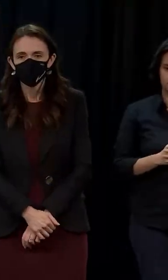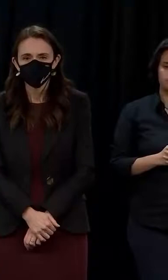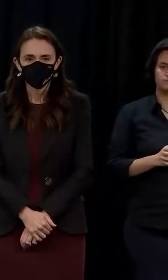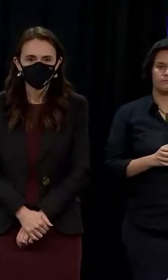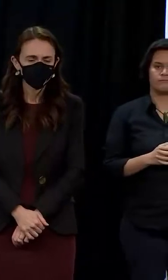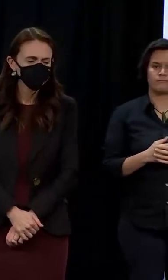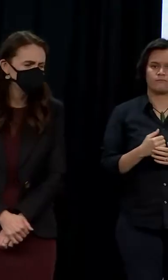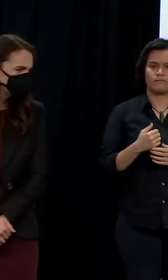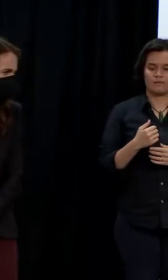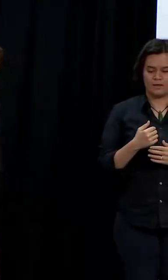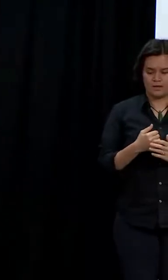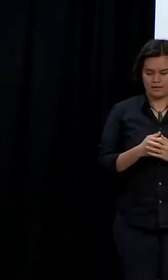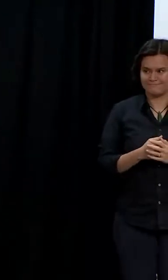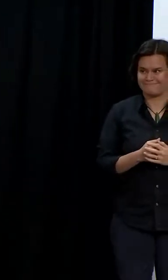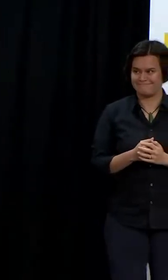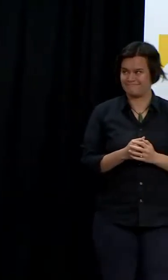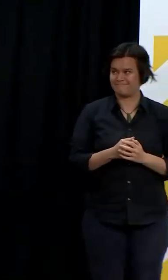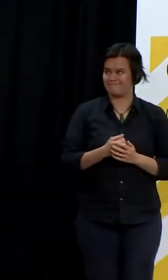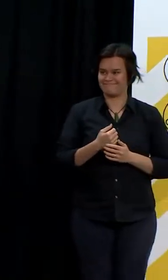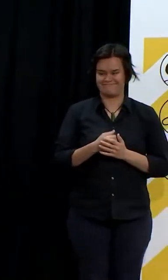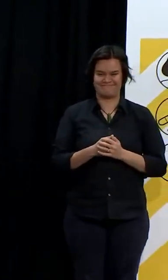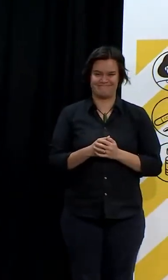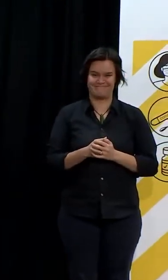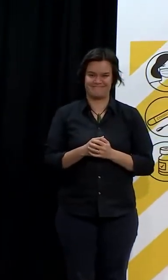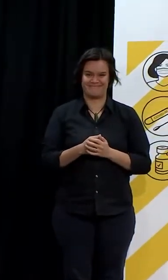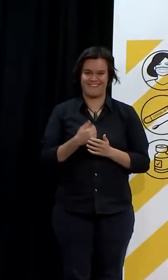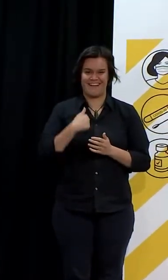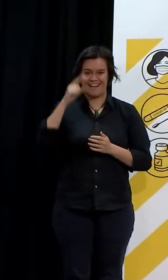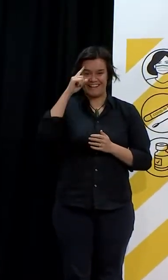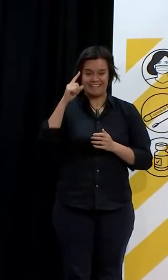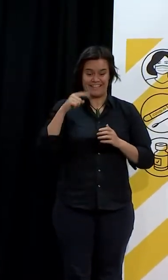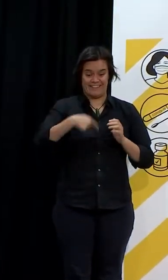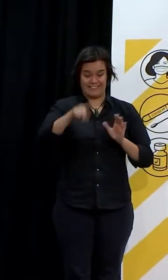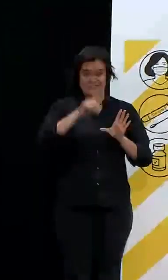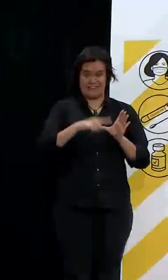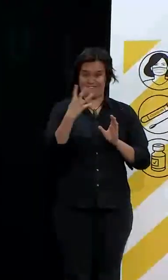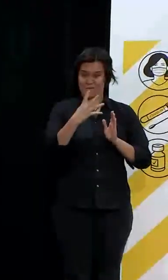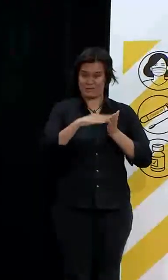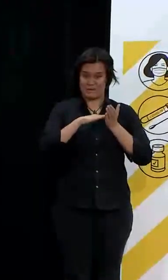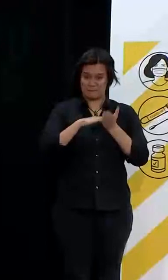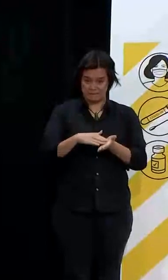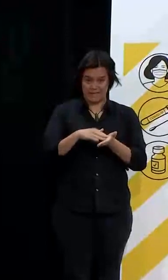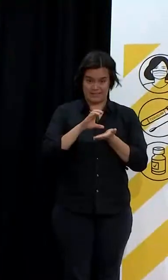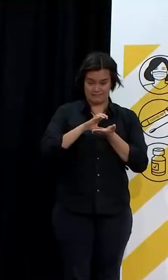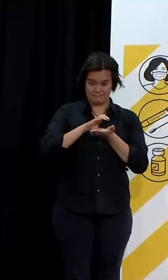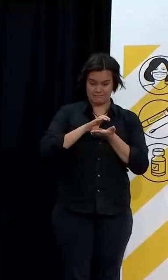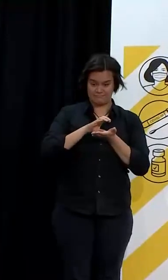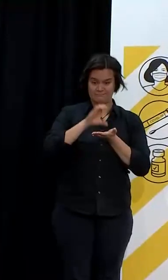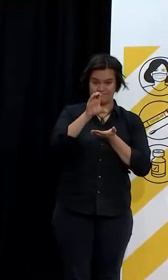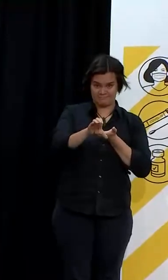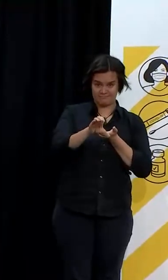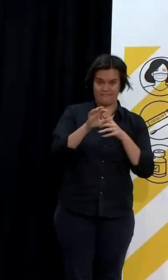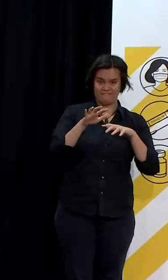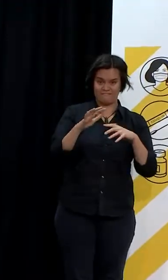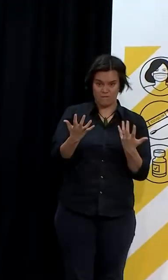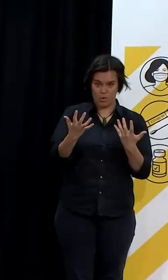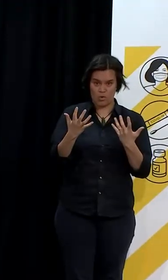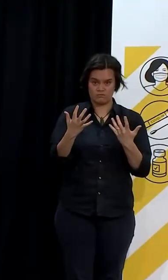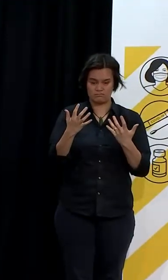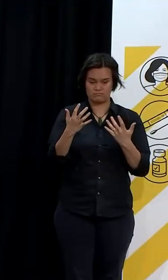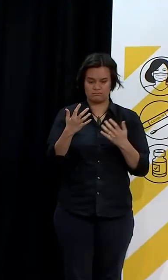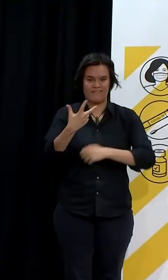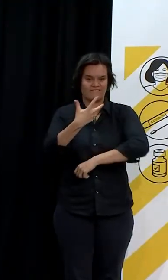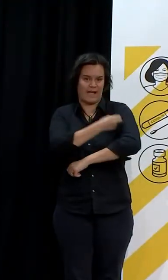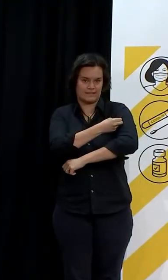Thank you Prime Minister. At the beginning of the year $40 million was the budget put forward to promote and execute a vaccine